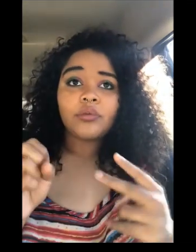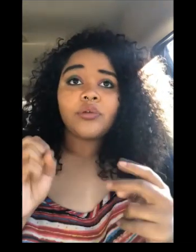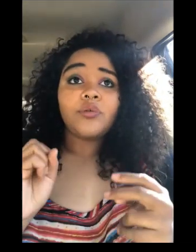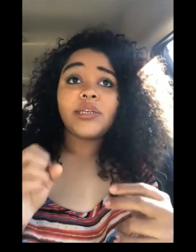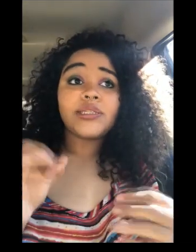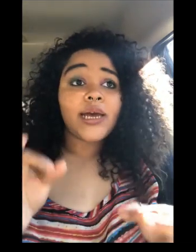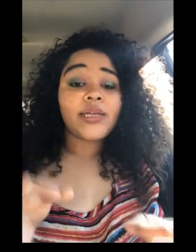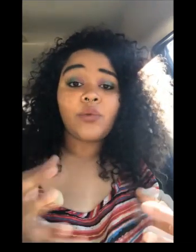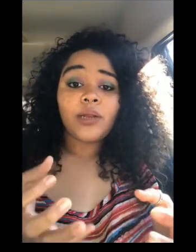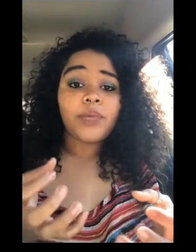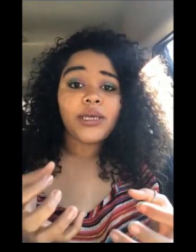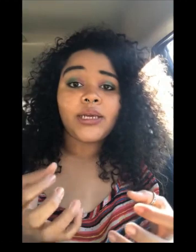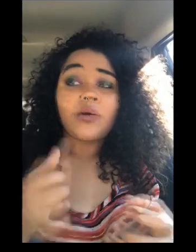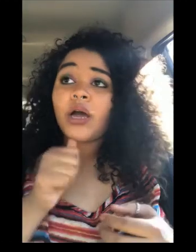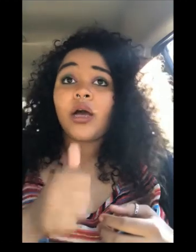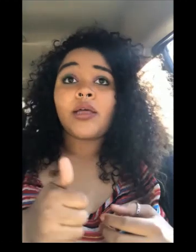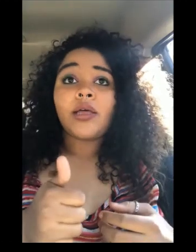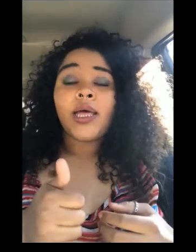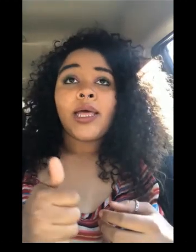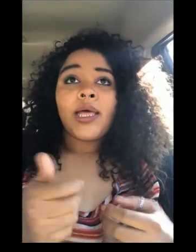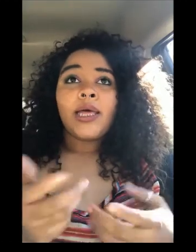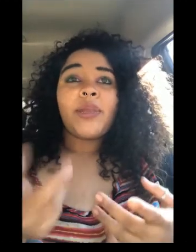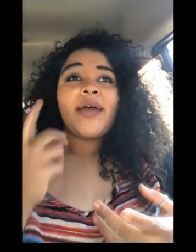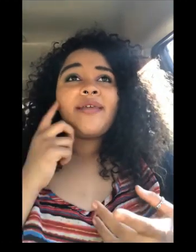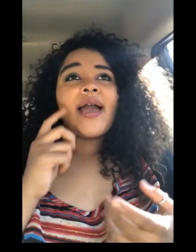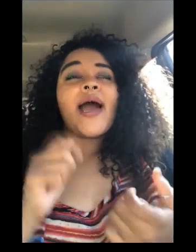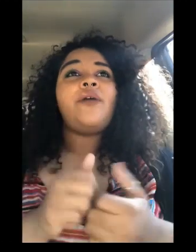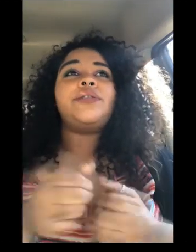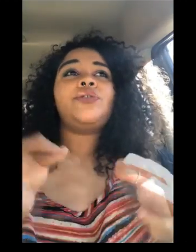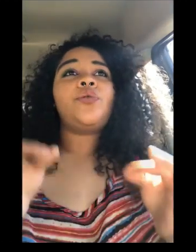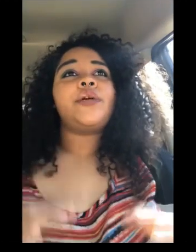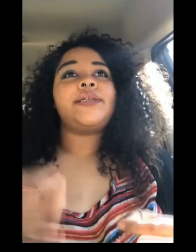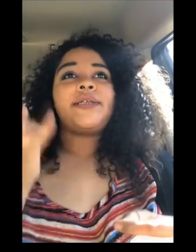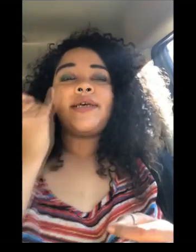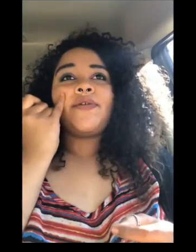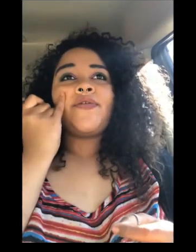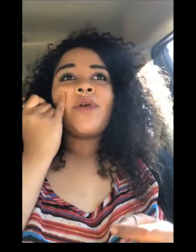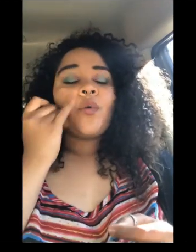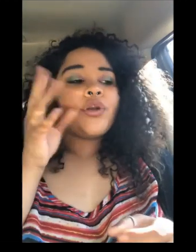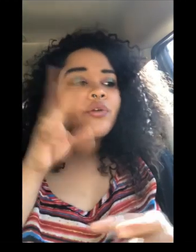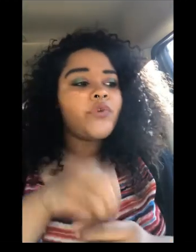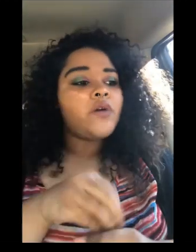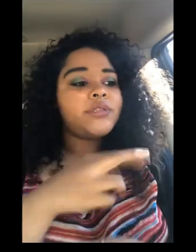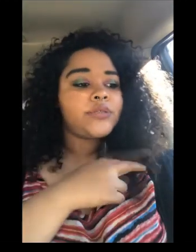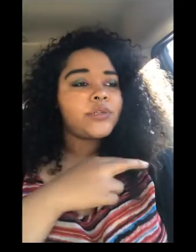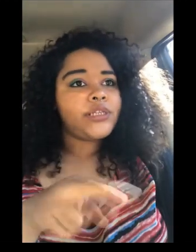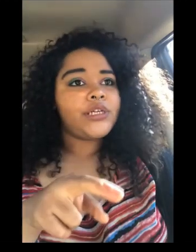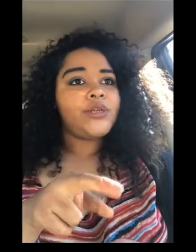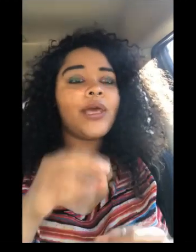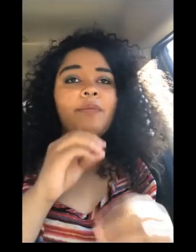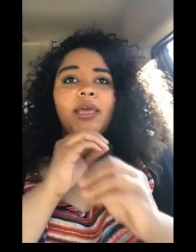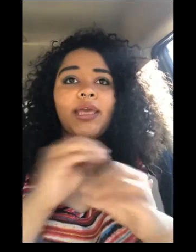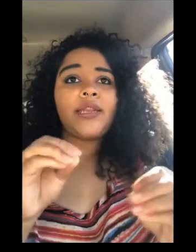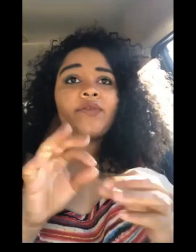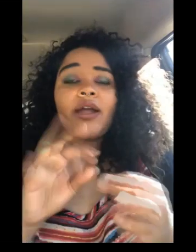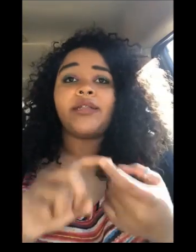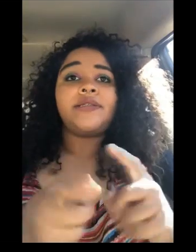you can decide you want to be in it or not but i think how is it a choice if when you're involved in this religion you can't make any friends